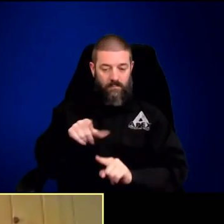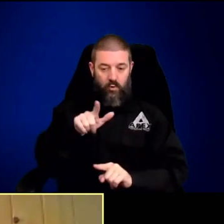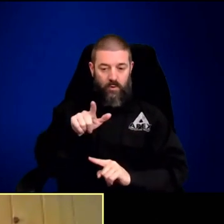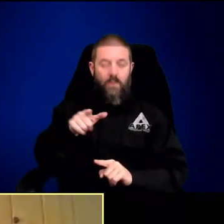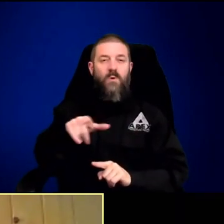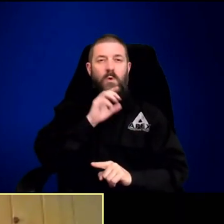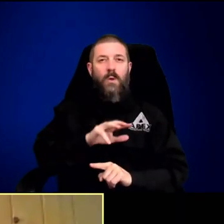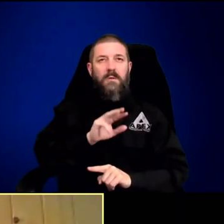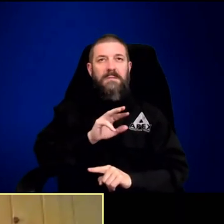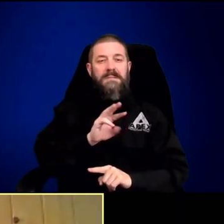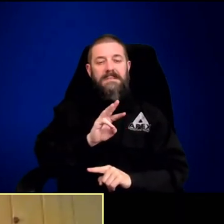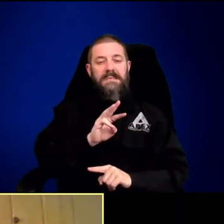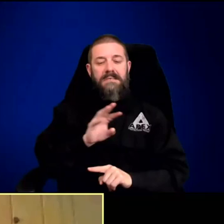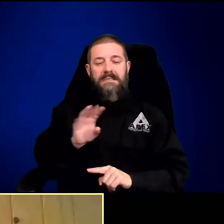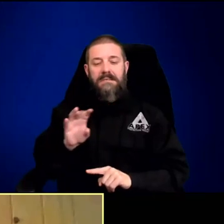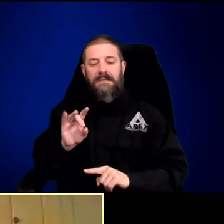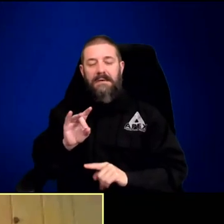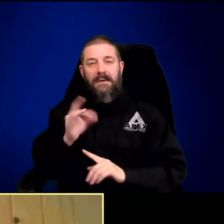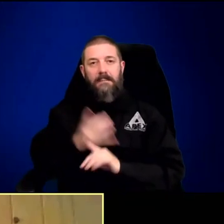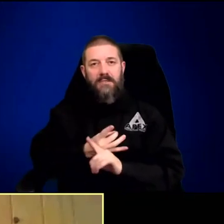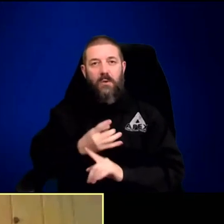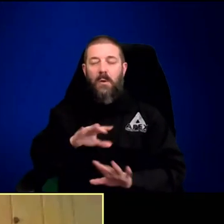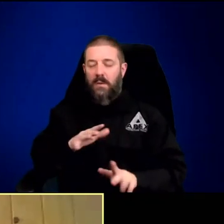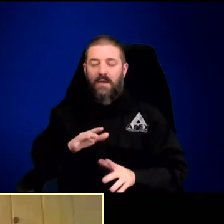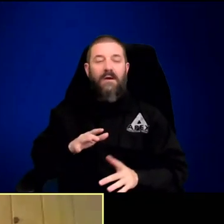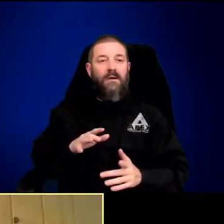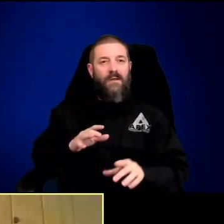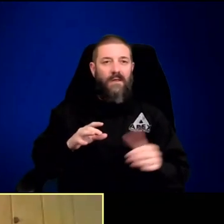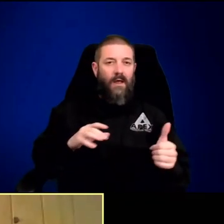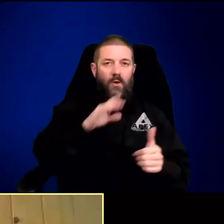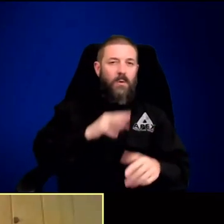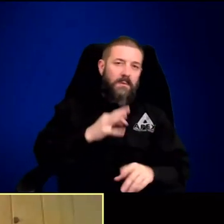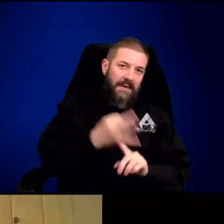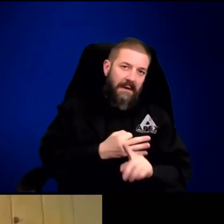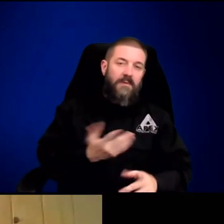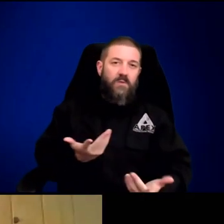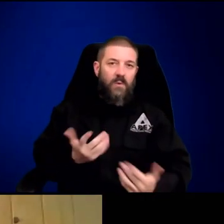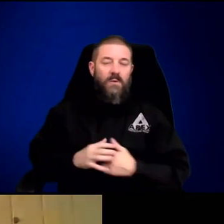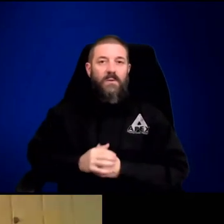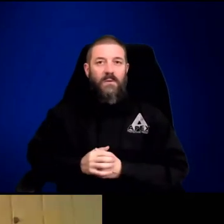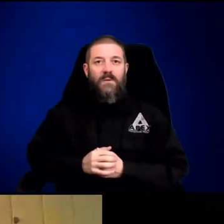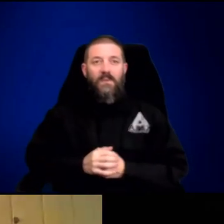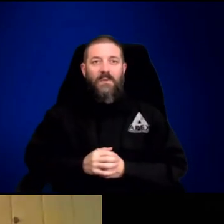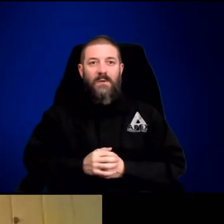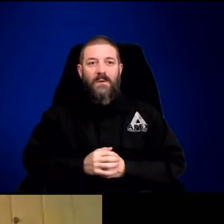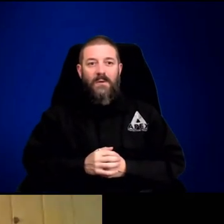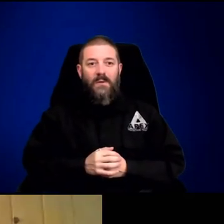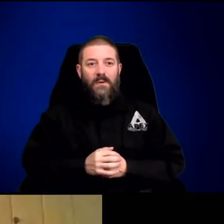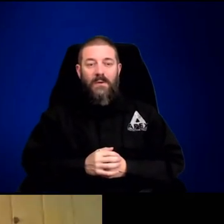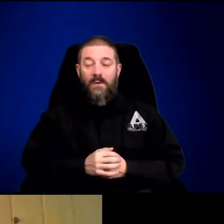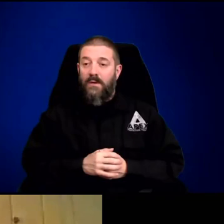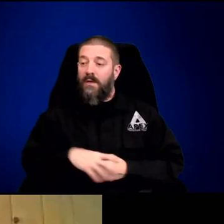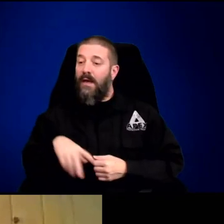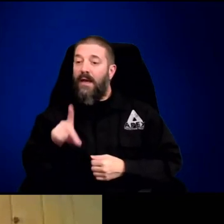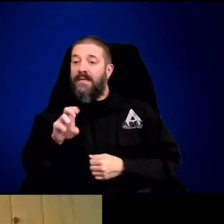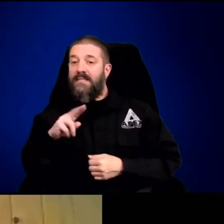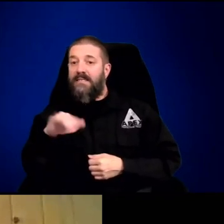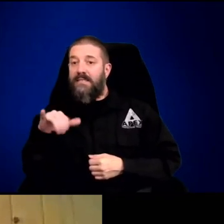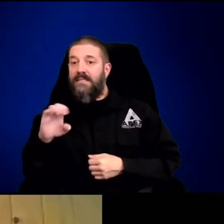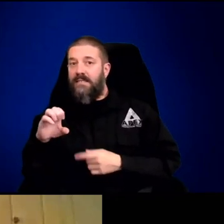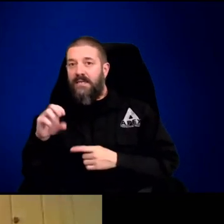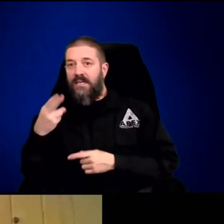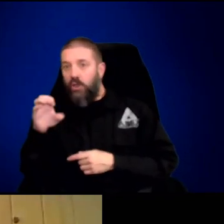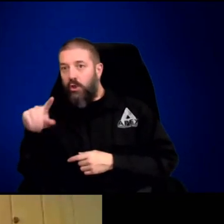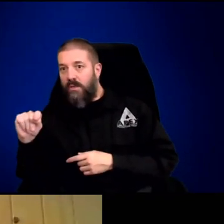joining the pack. So, that particular shot, 21, was just about six months old. The upper one,